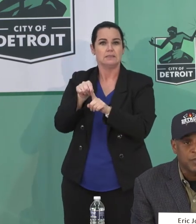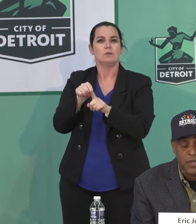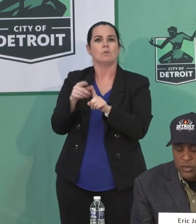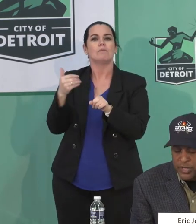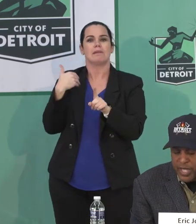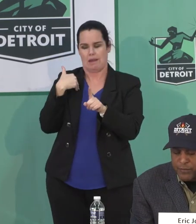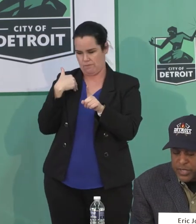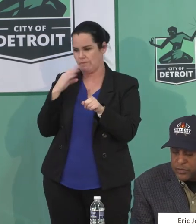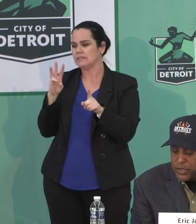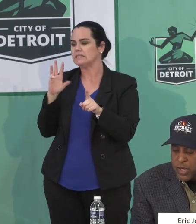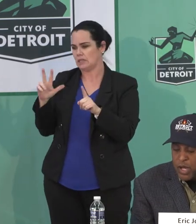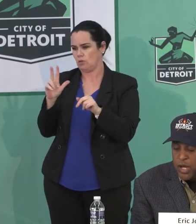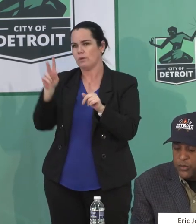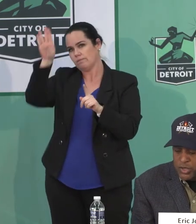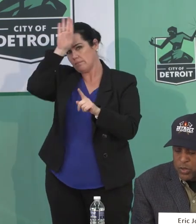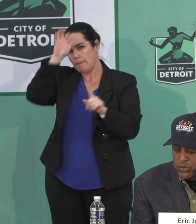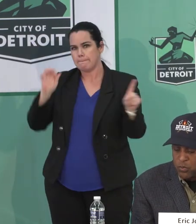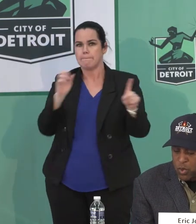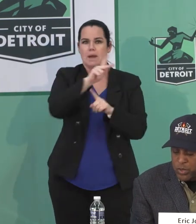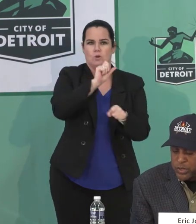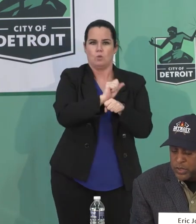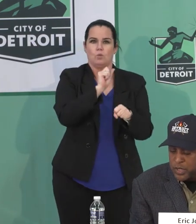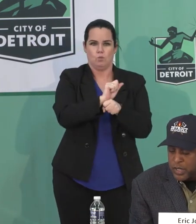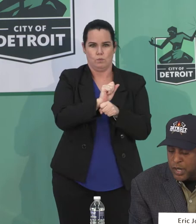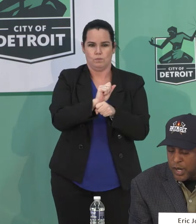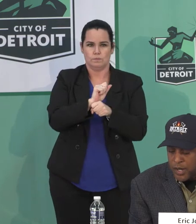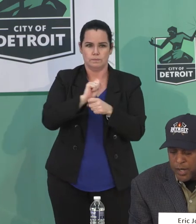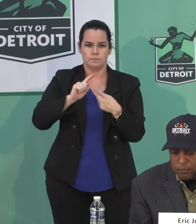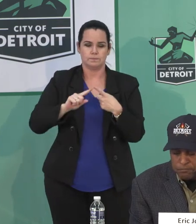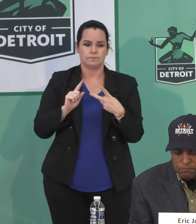63 members that have been returned to work.